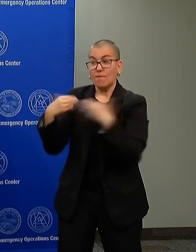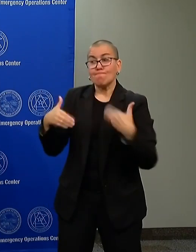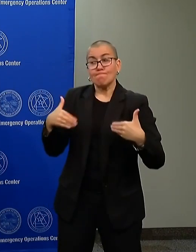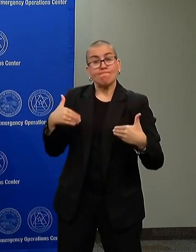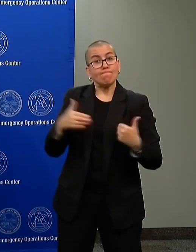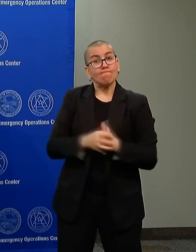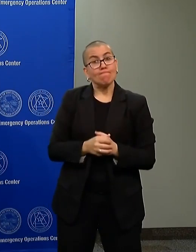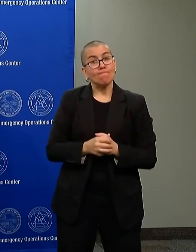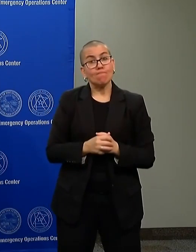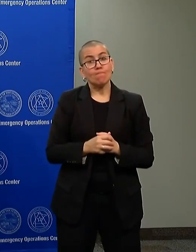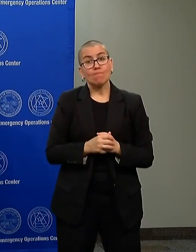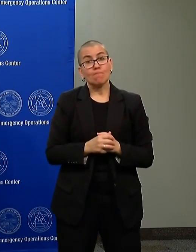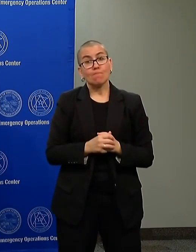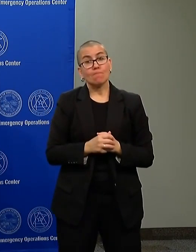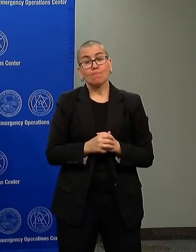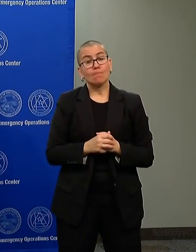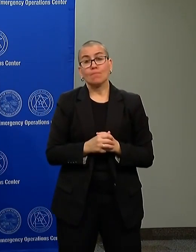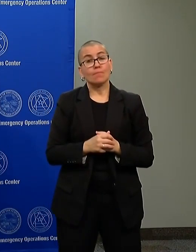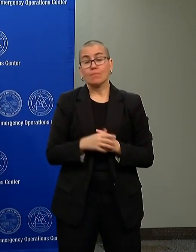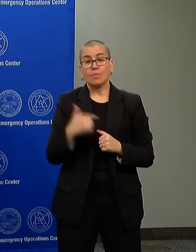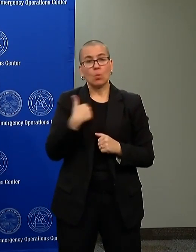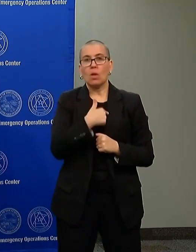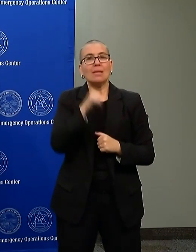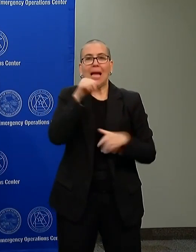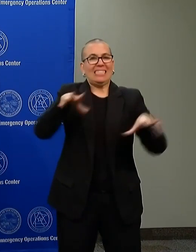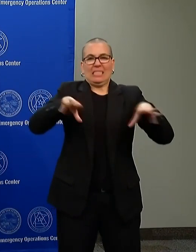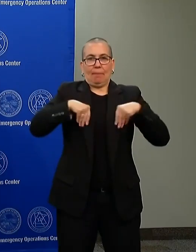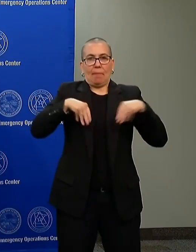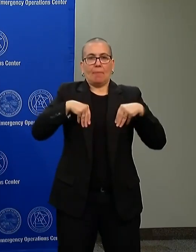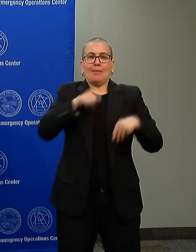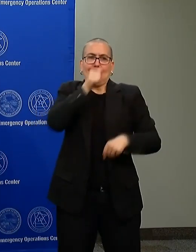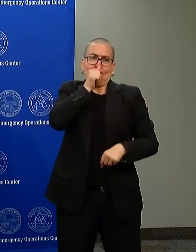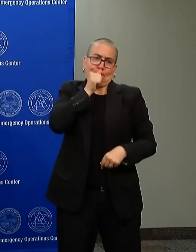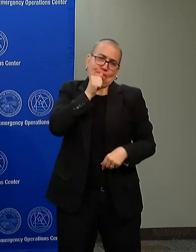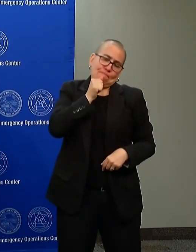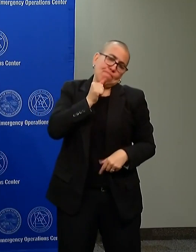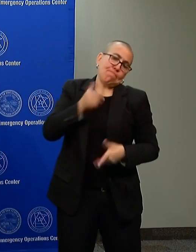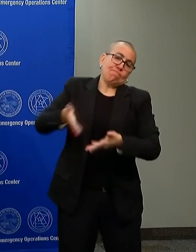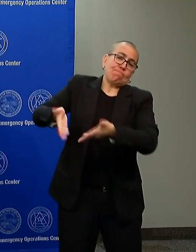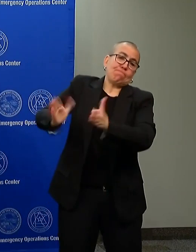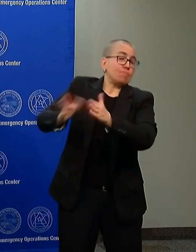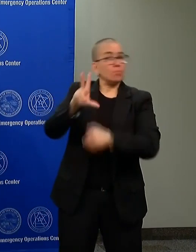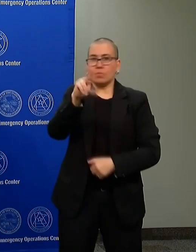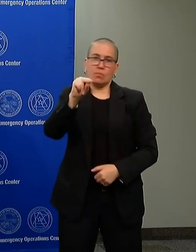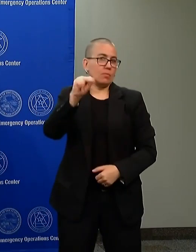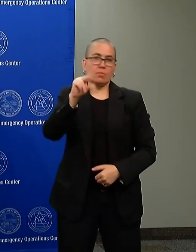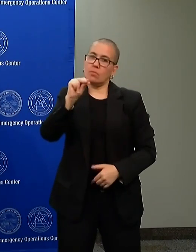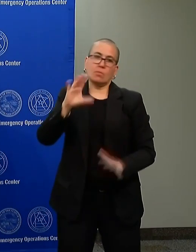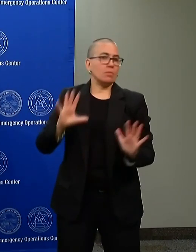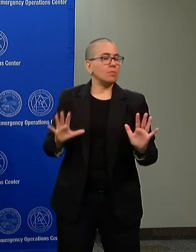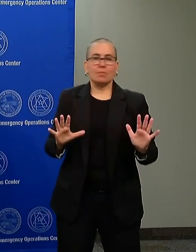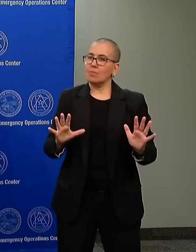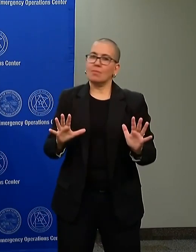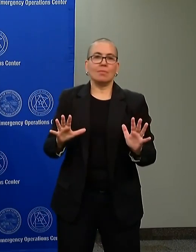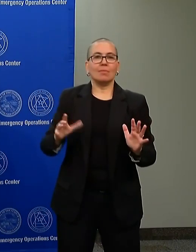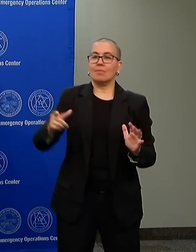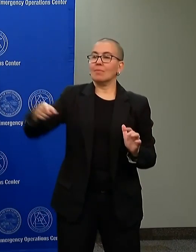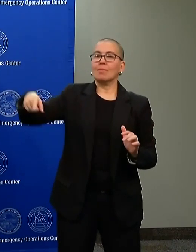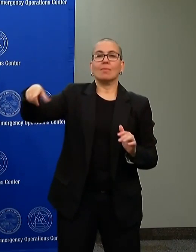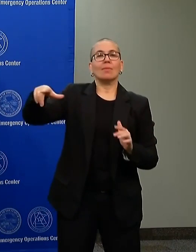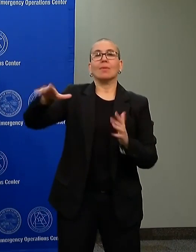tolerate the violence and the destruction that they're using as a cover for the other illegal activity.